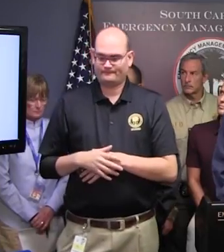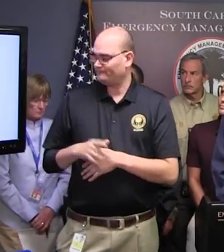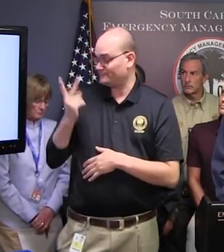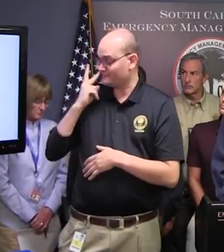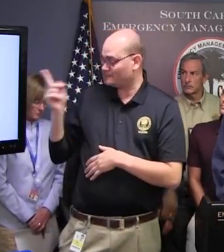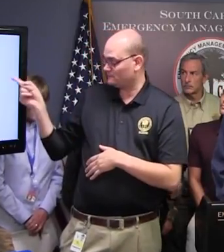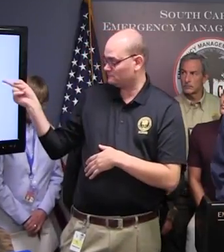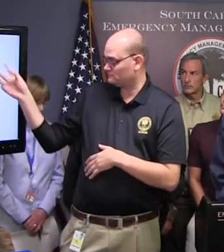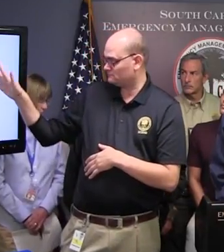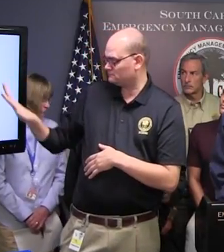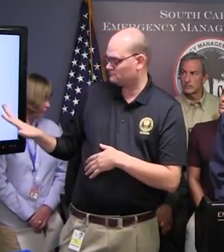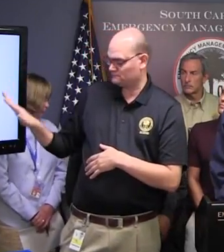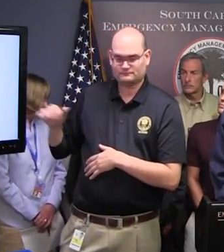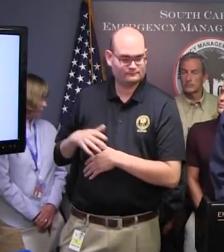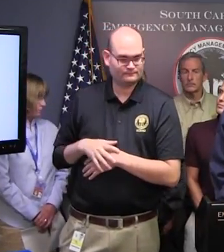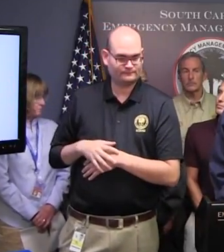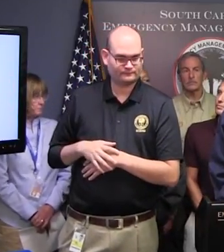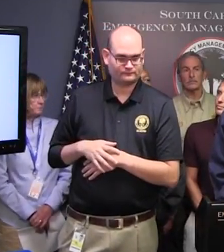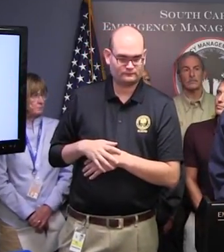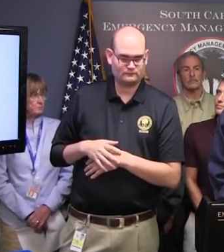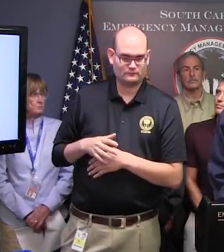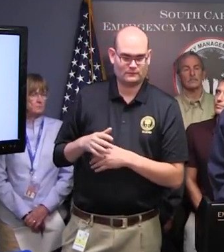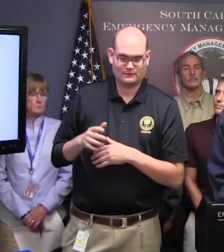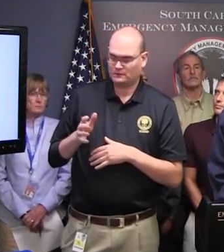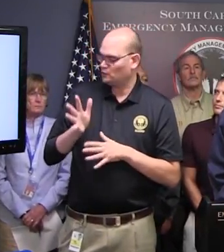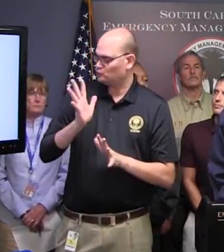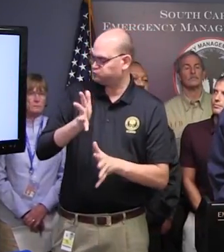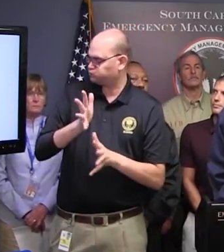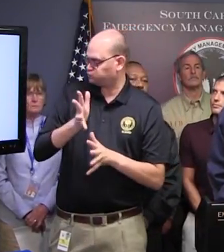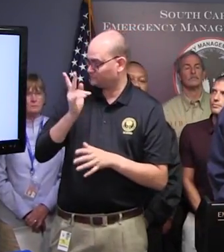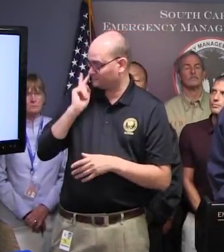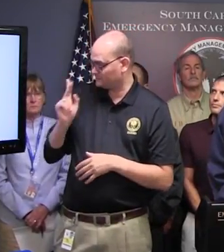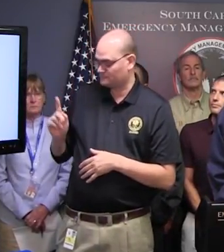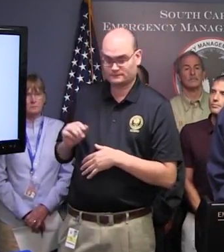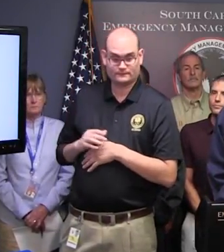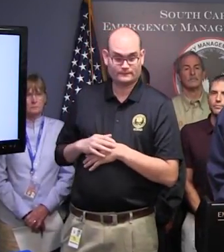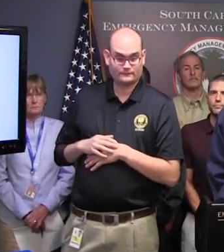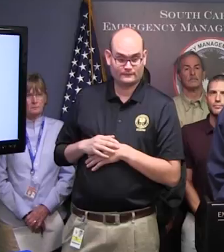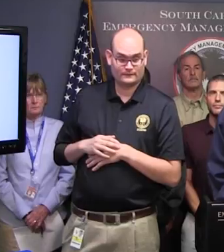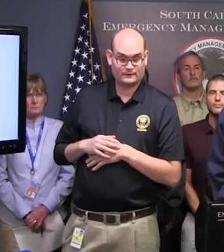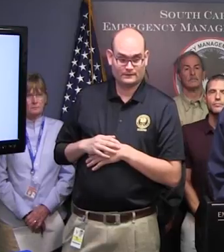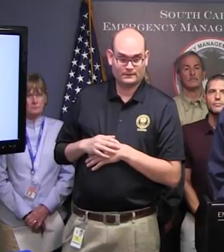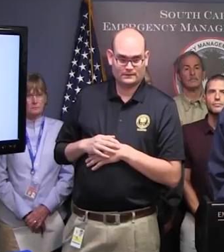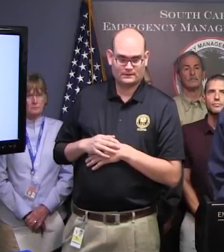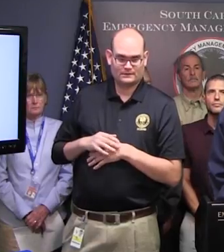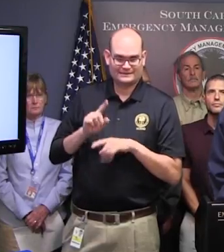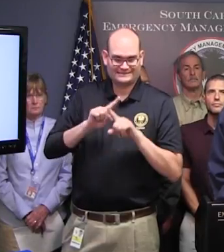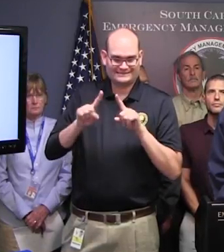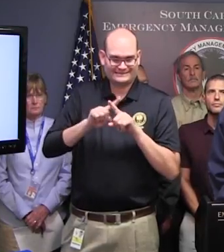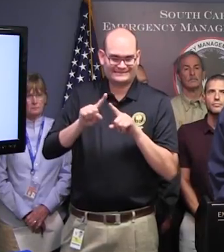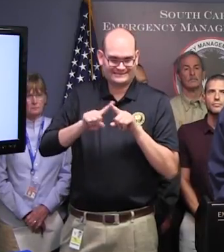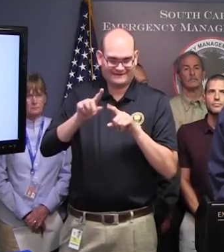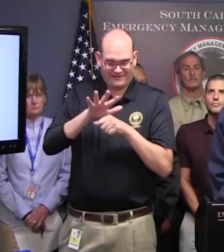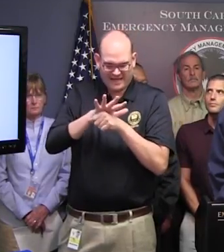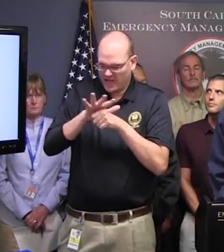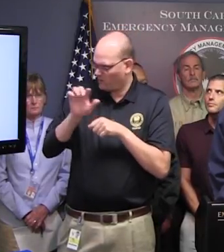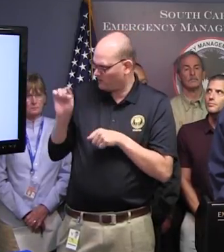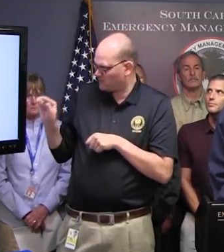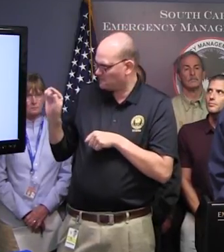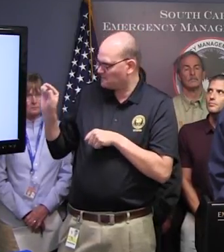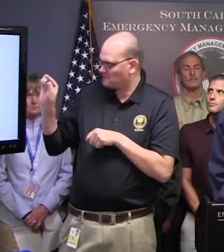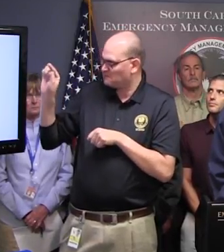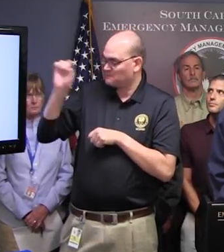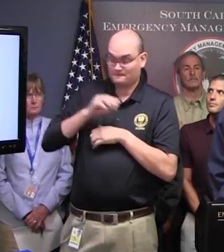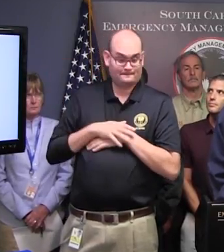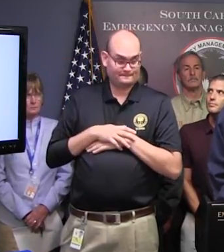the winds up there now. Yes, they are. You see they're all over the state, and they go in. This is as of now. They're going to be